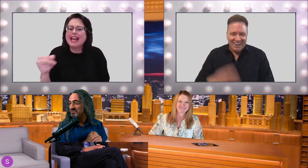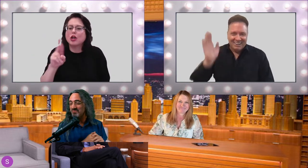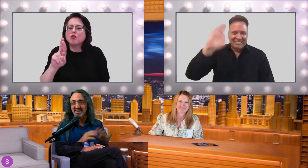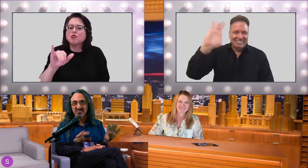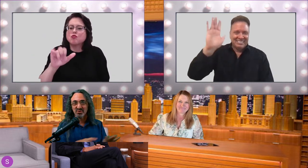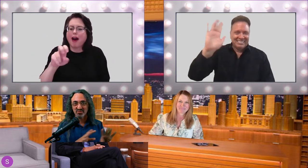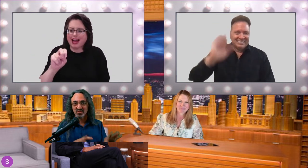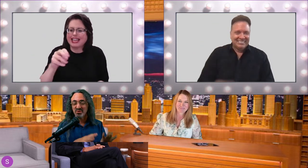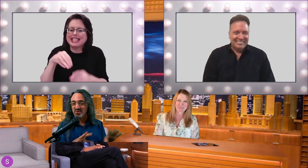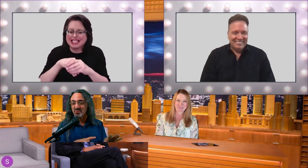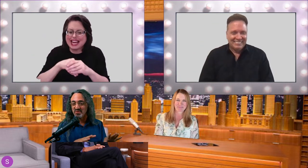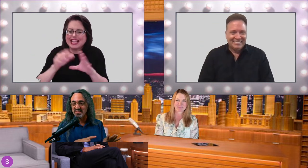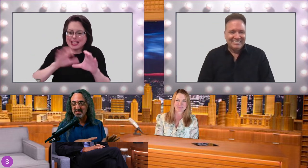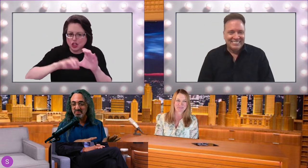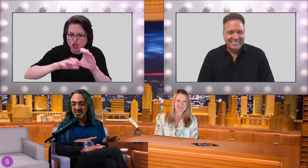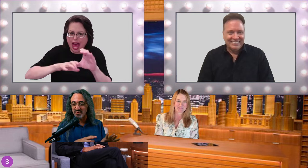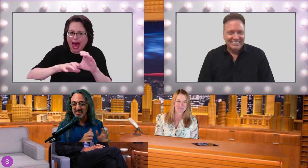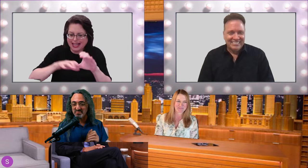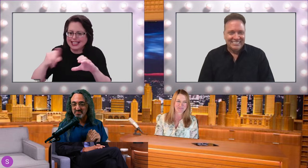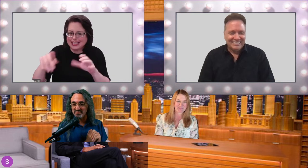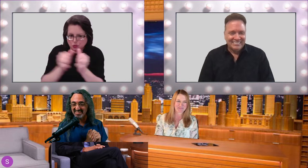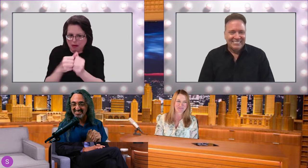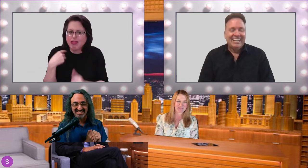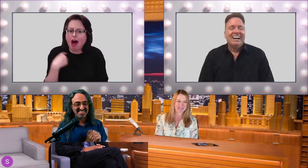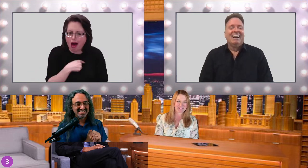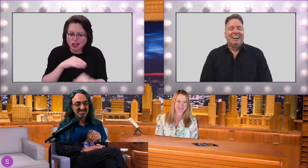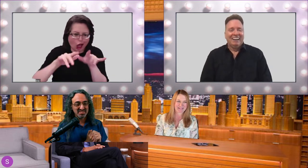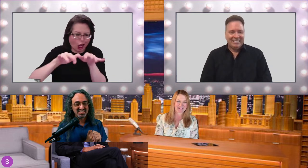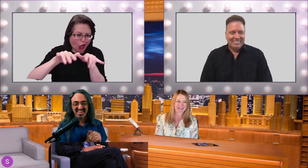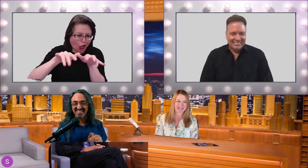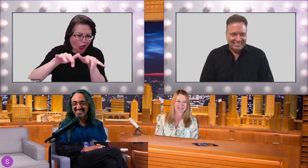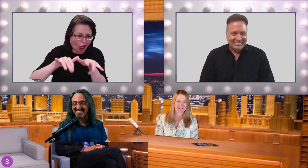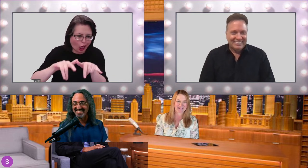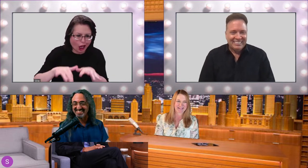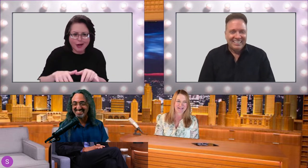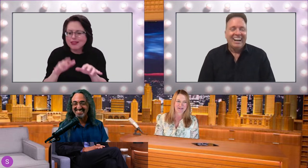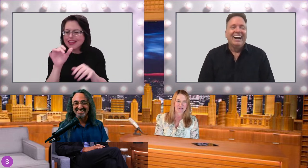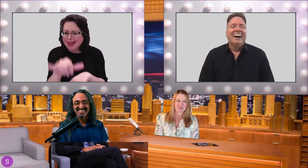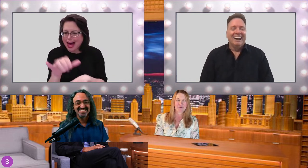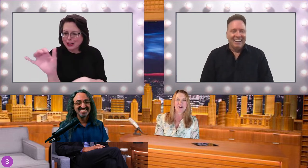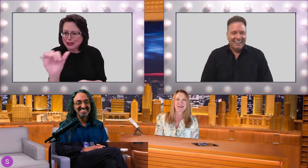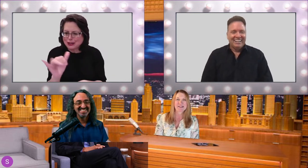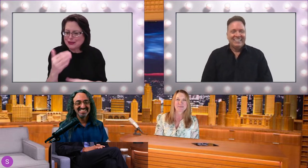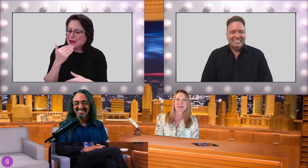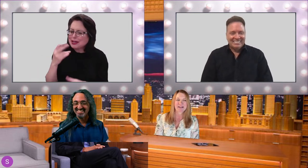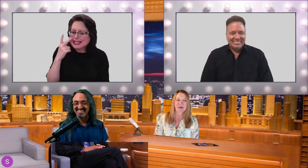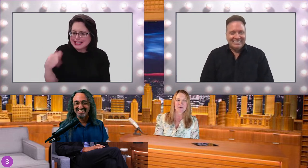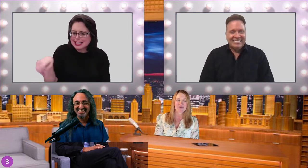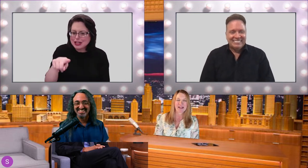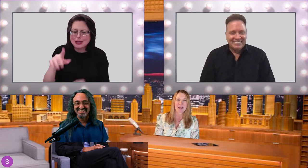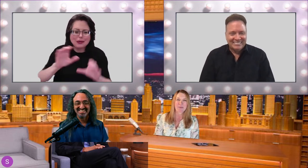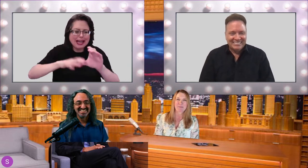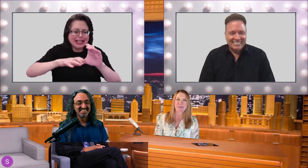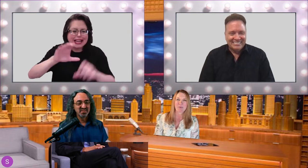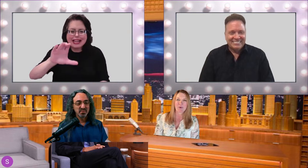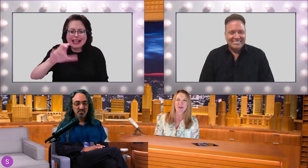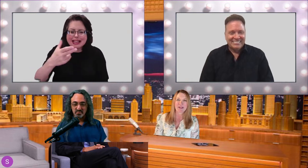Well, Ryan's all with us in many ways. But, it's good to see him in the chat. Ryan has been, yeah, we've got a couple people working